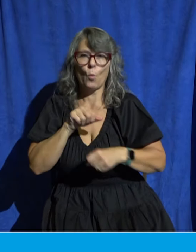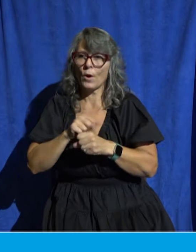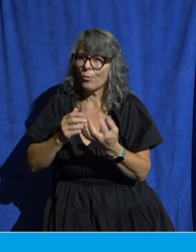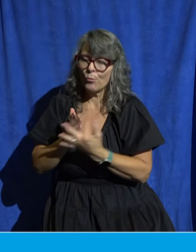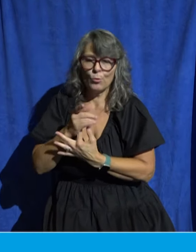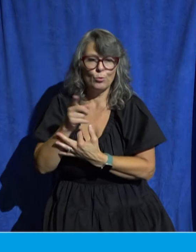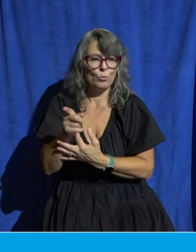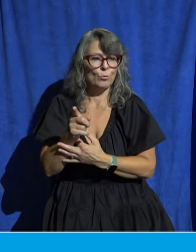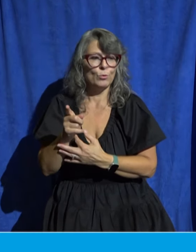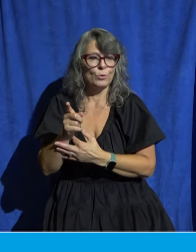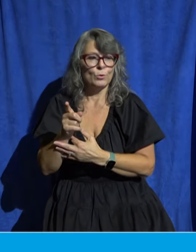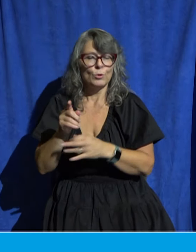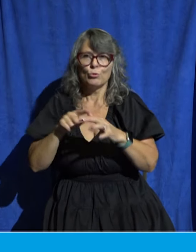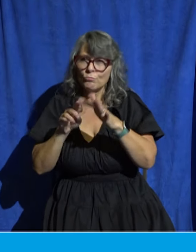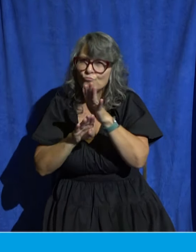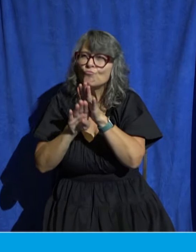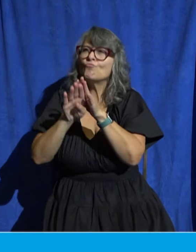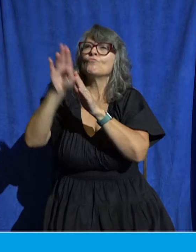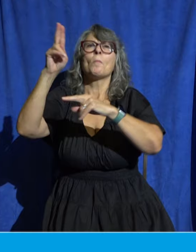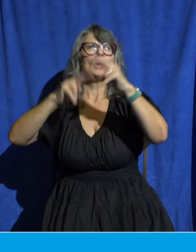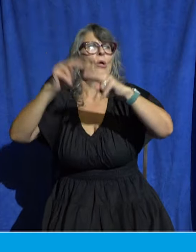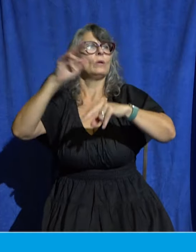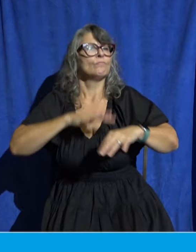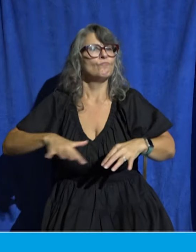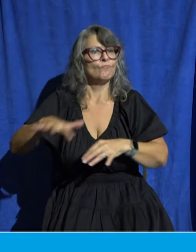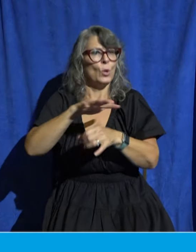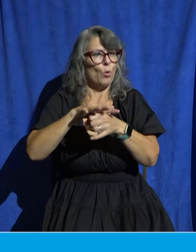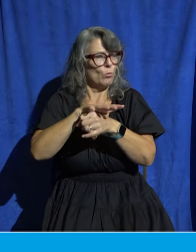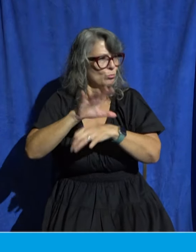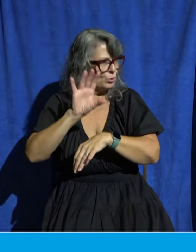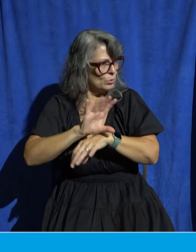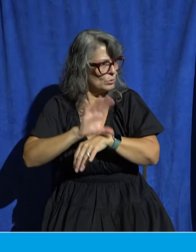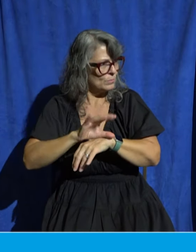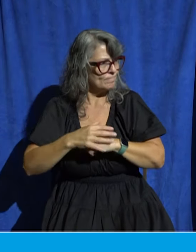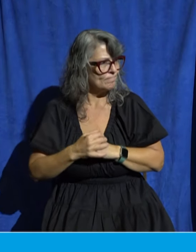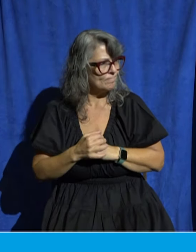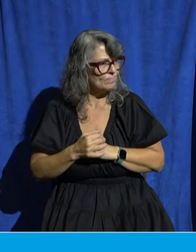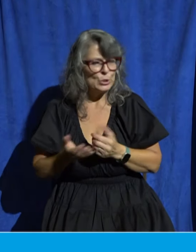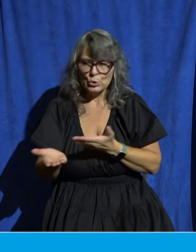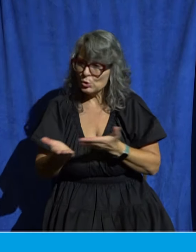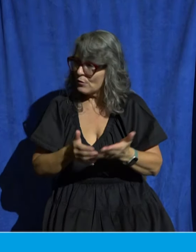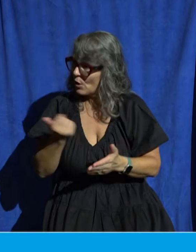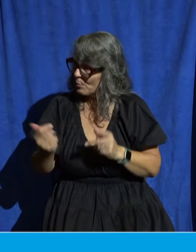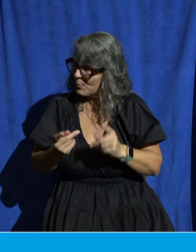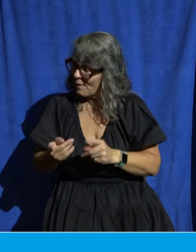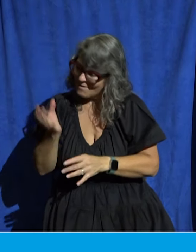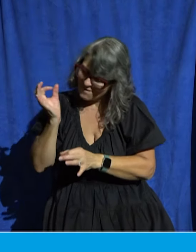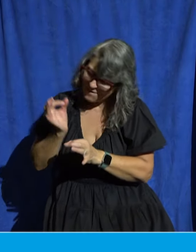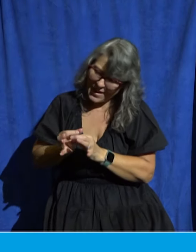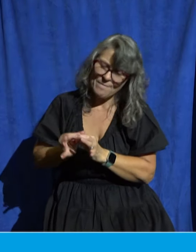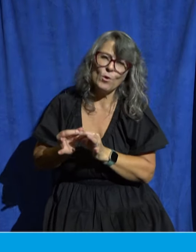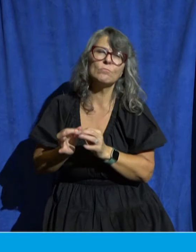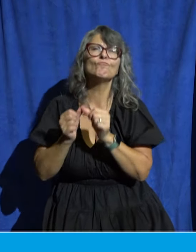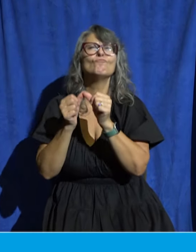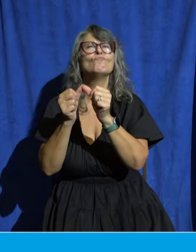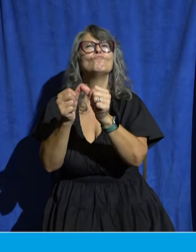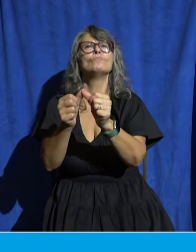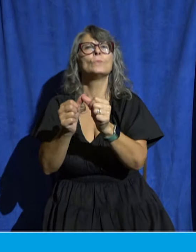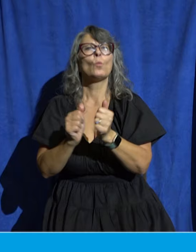and when every member of a local church is serving others faithfully with their gifting this puts the glory of